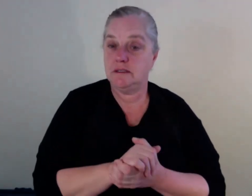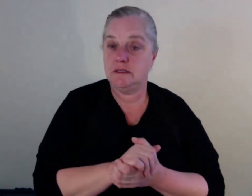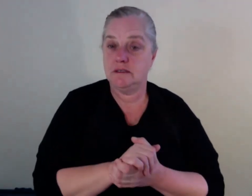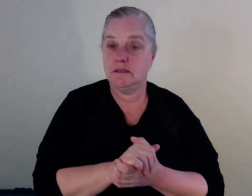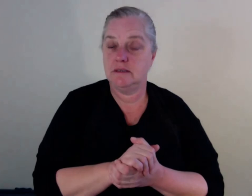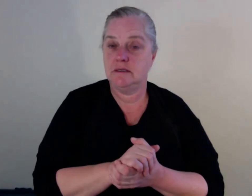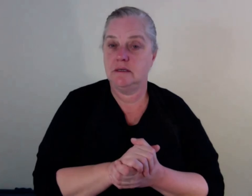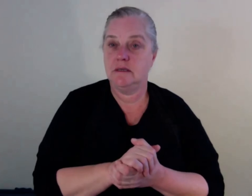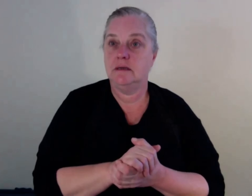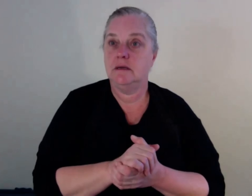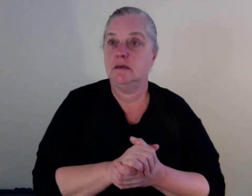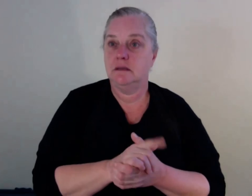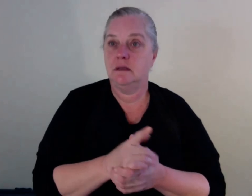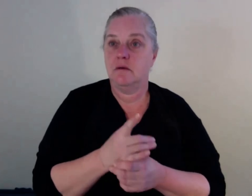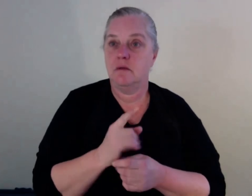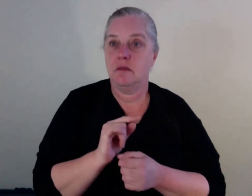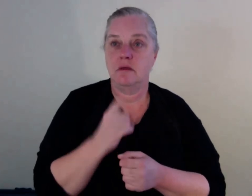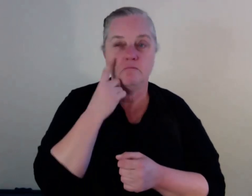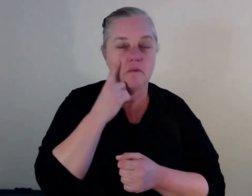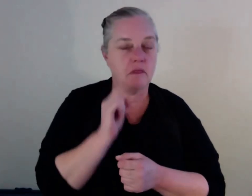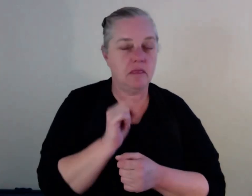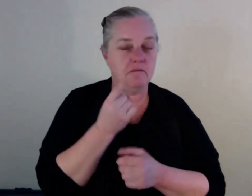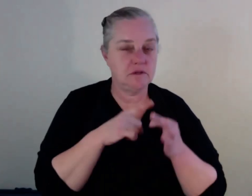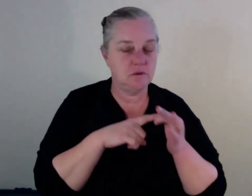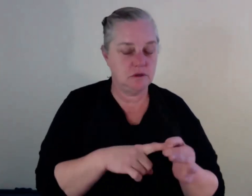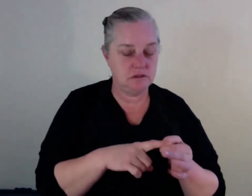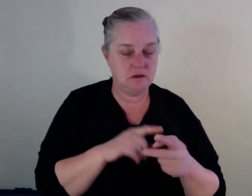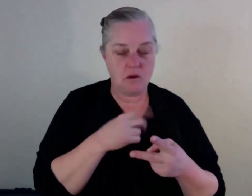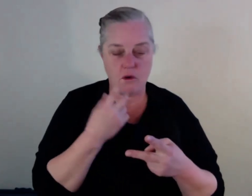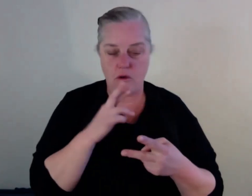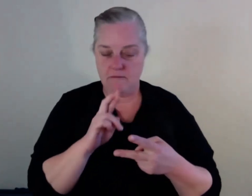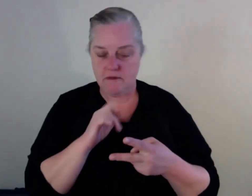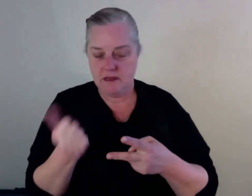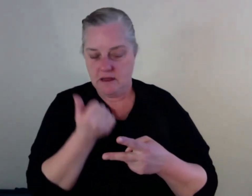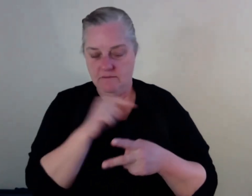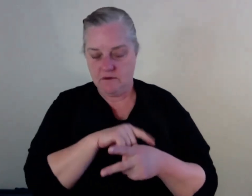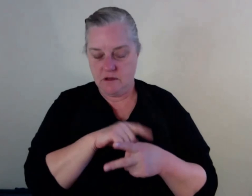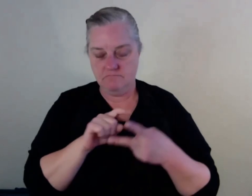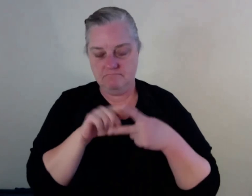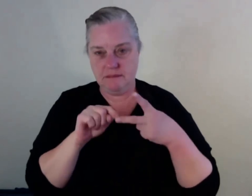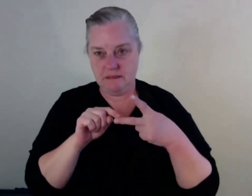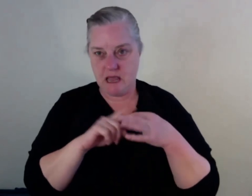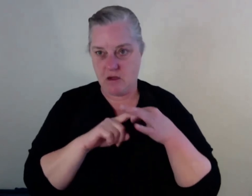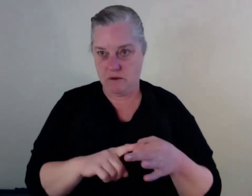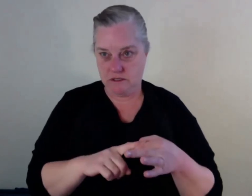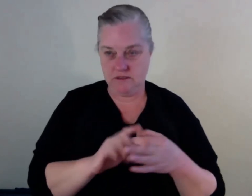see if we can get to the second one as well. And I'm sorry if we miss anyone because of time constraints. So the first